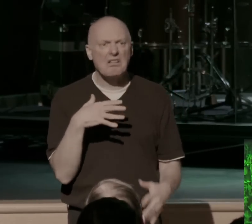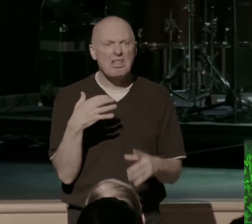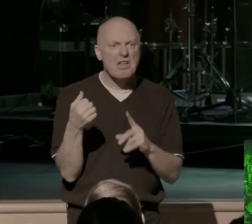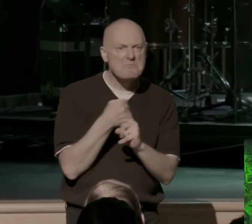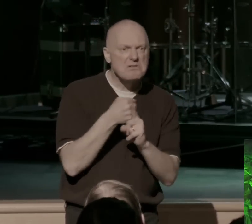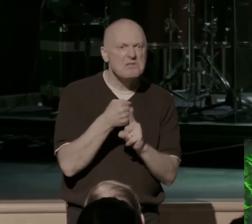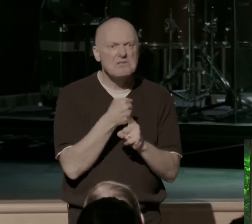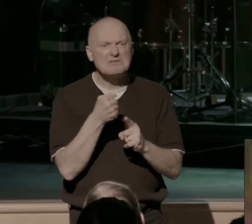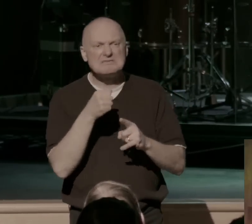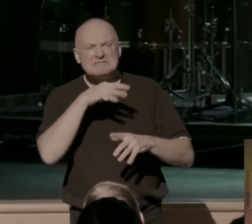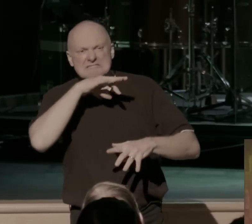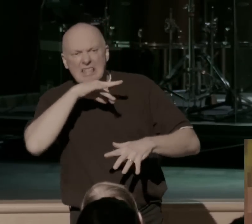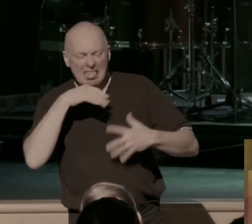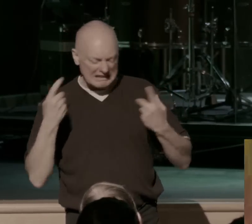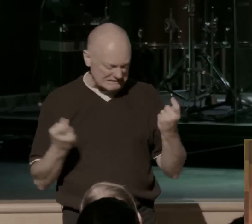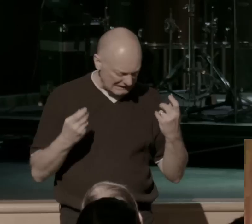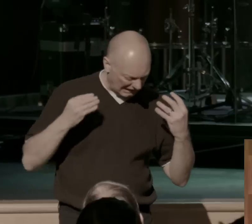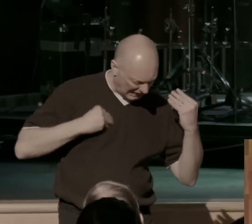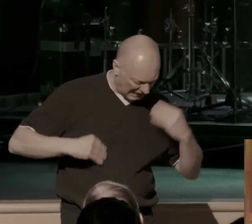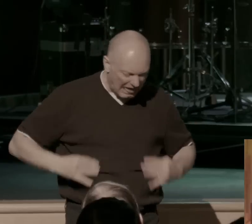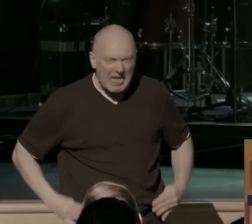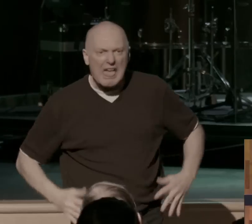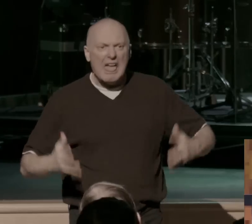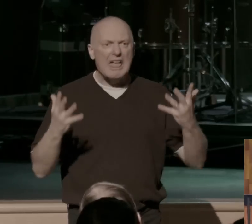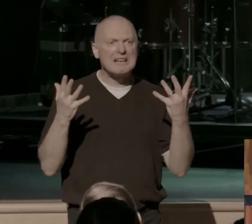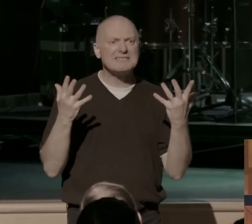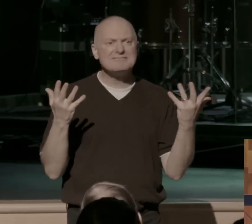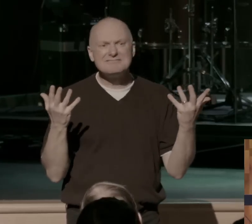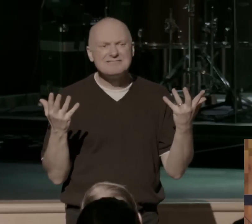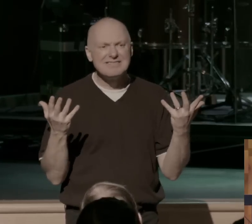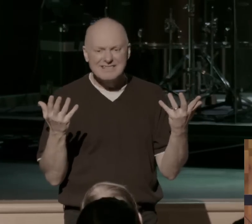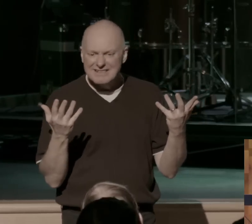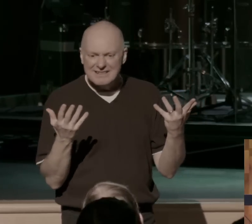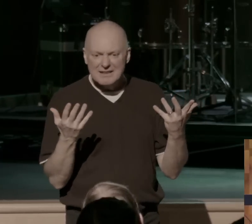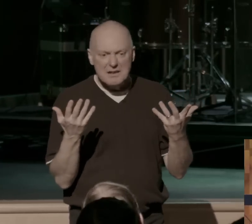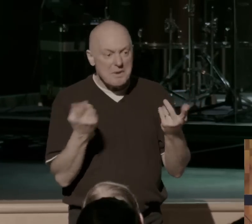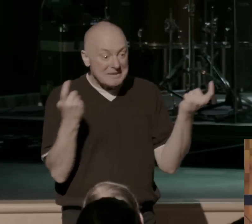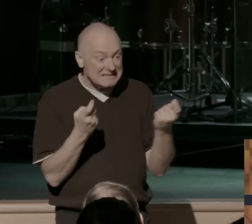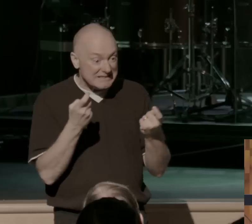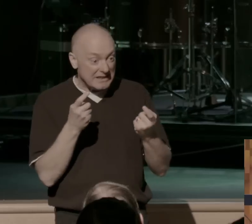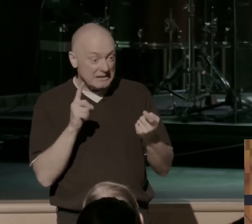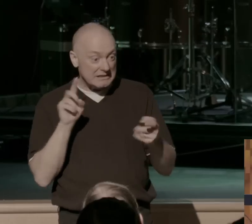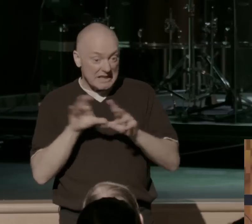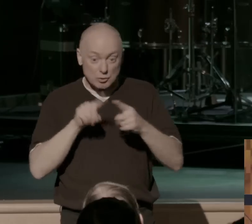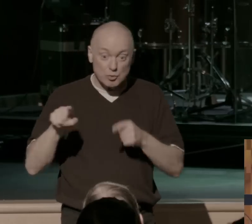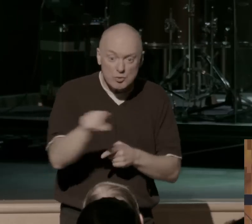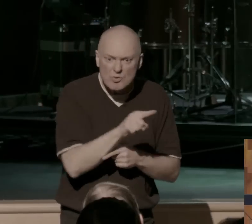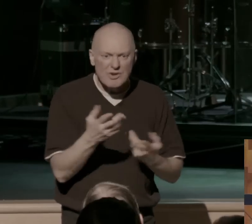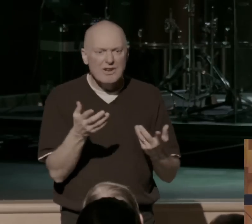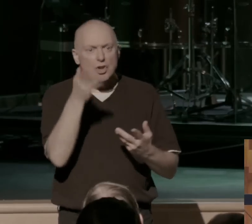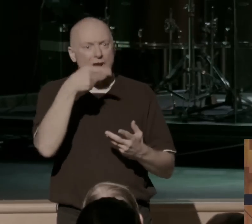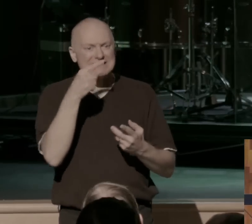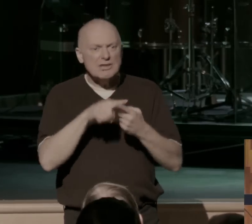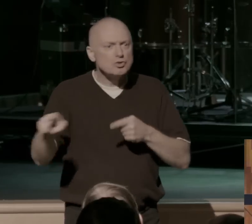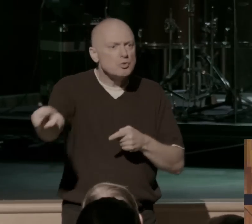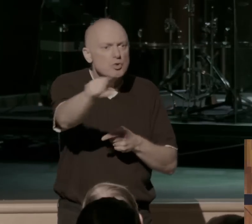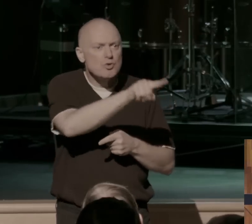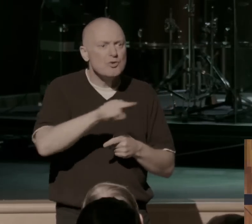that you've done. Maybe stained by sin that's been done to you. And listen, God says to you, you're my treasured possession.